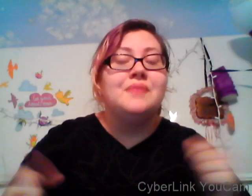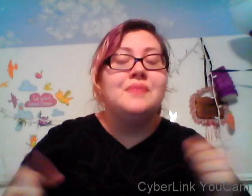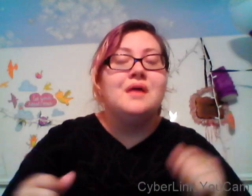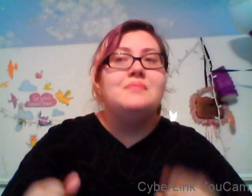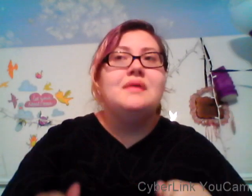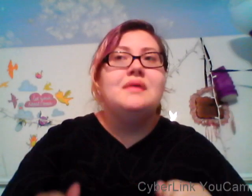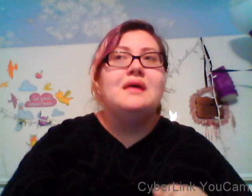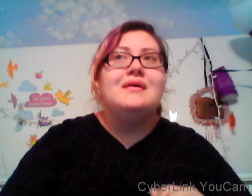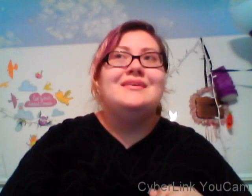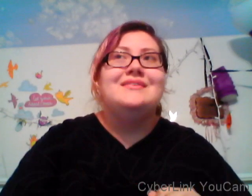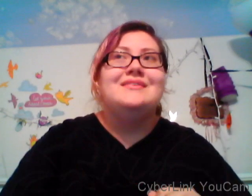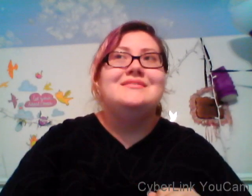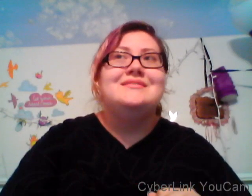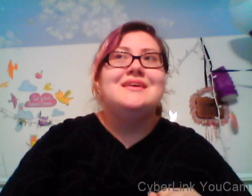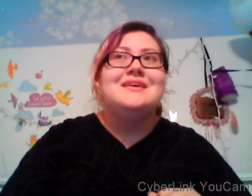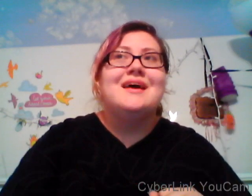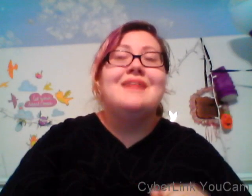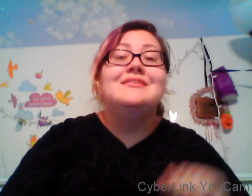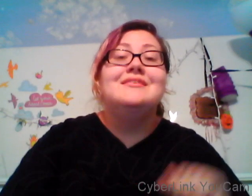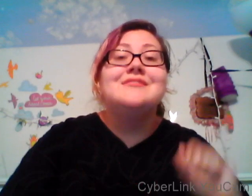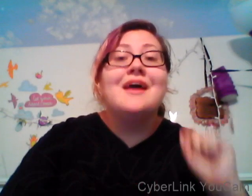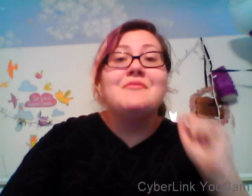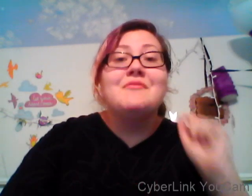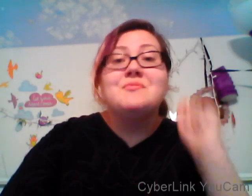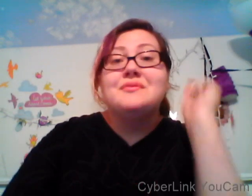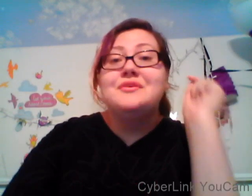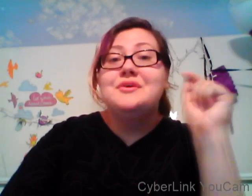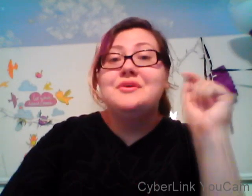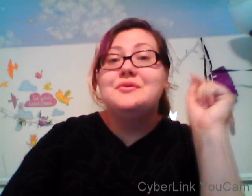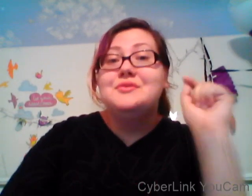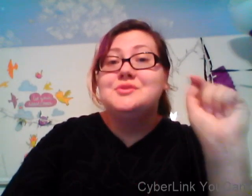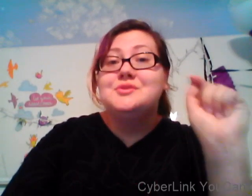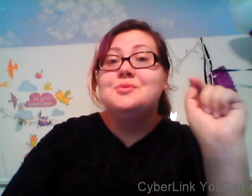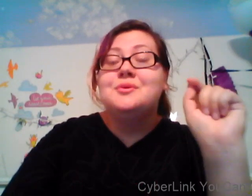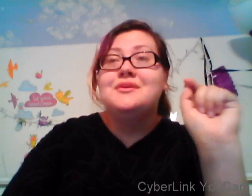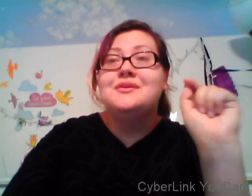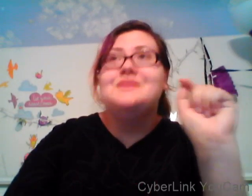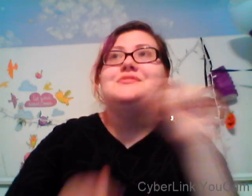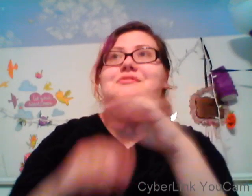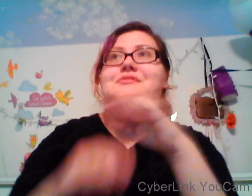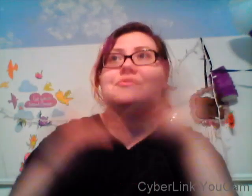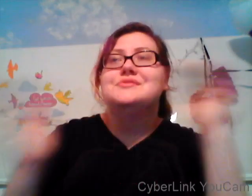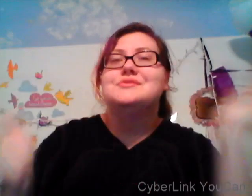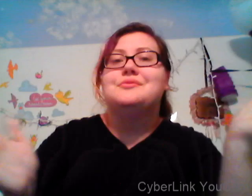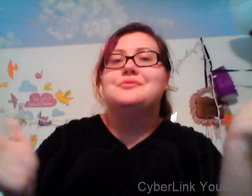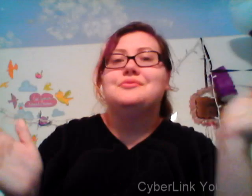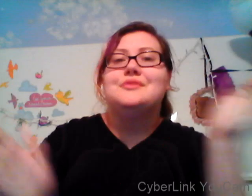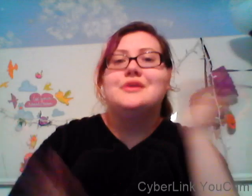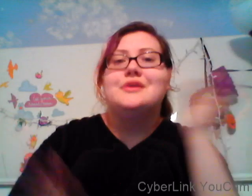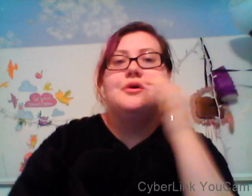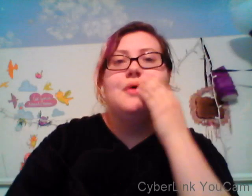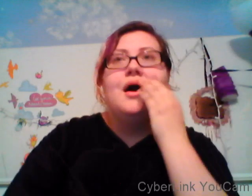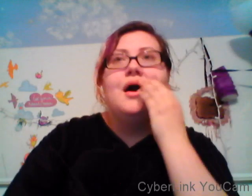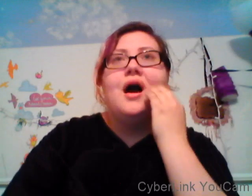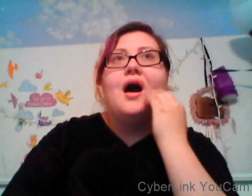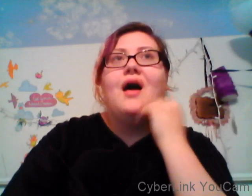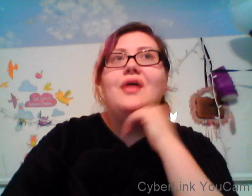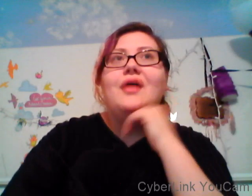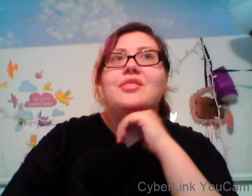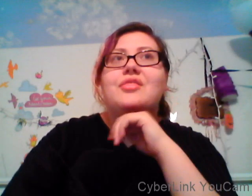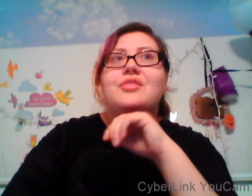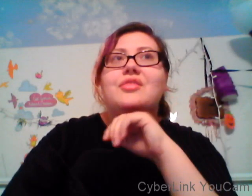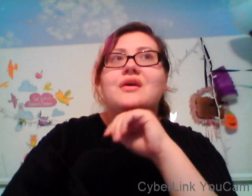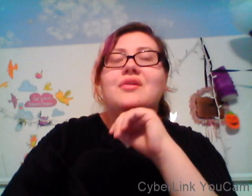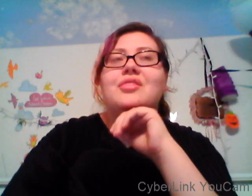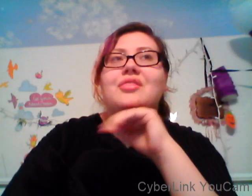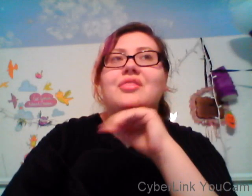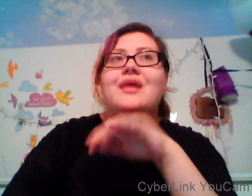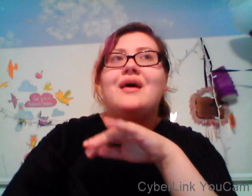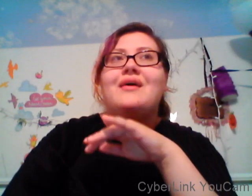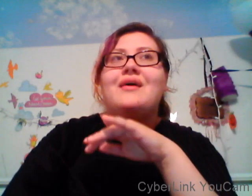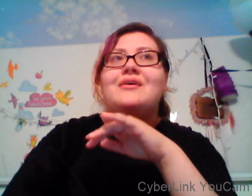save basically all my stories and every time I have like three to seven stories